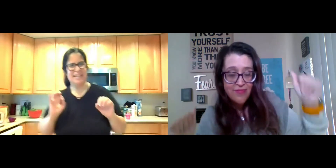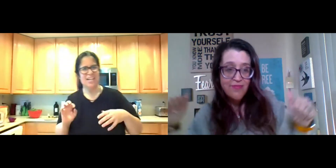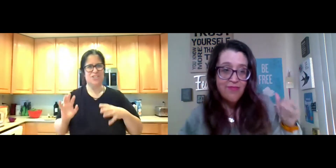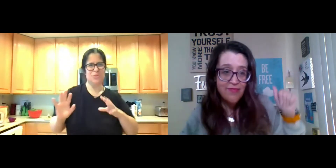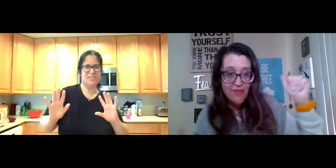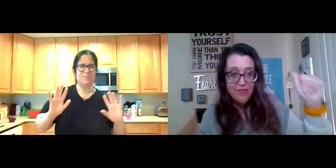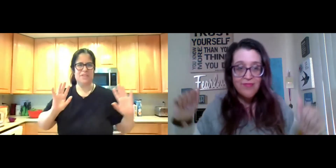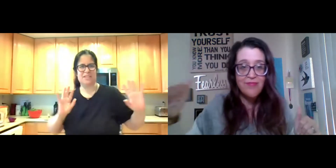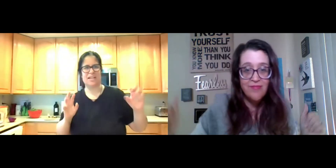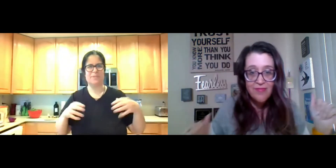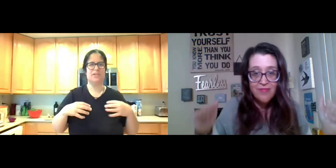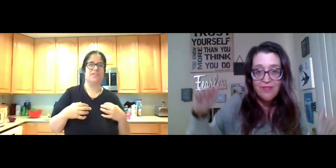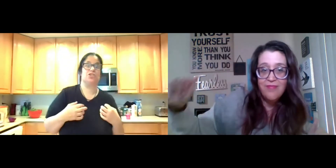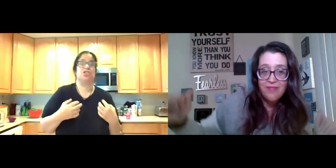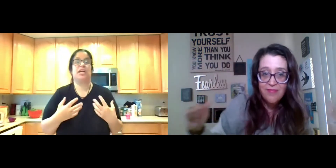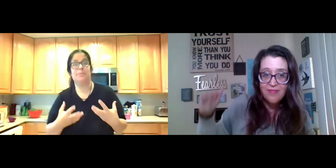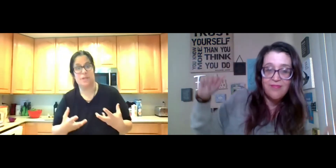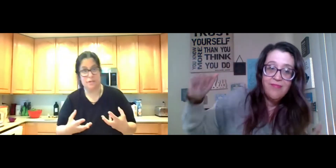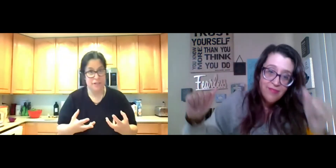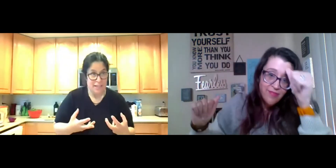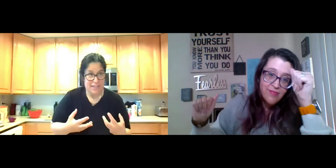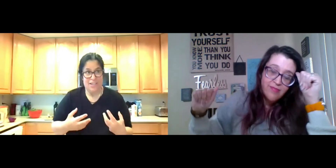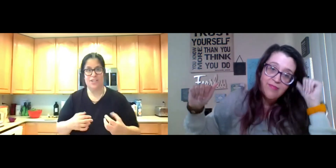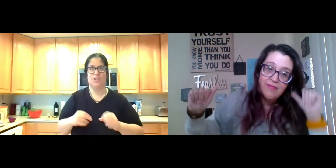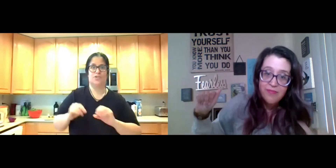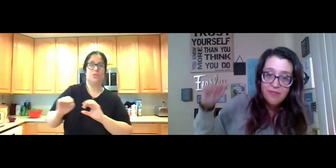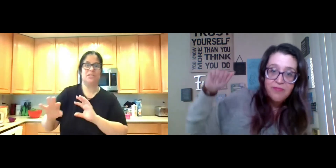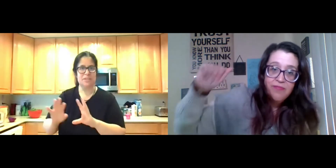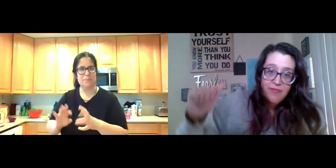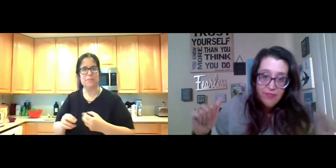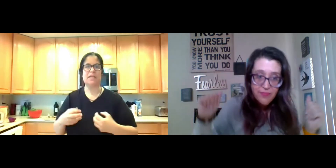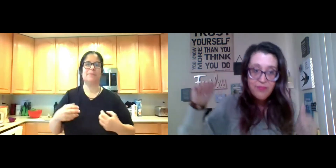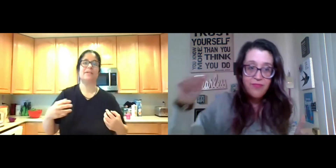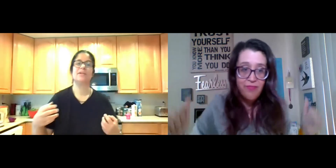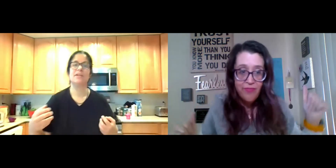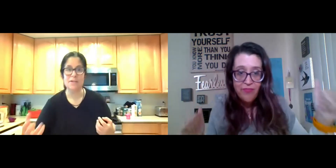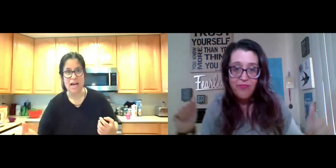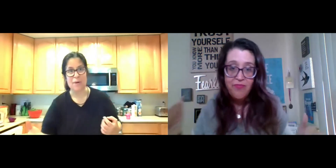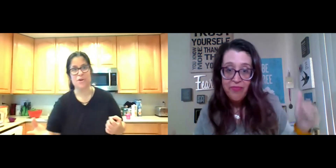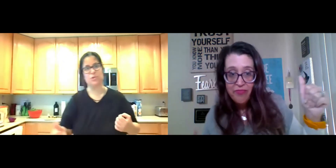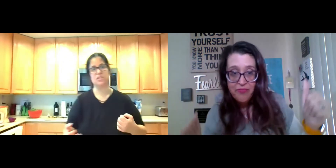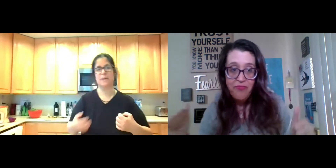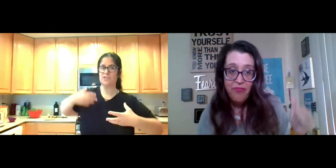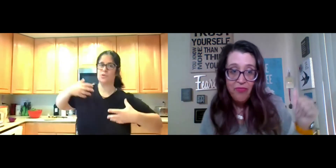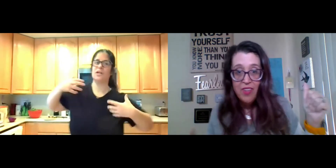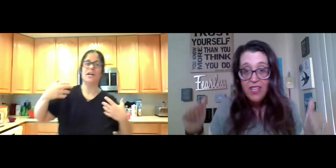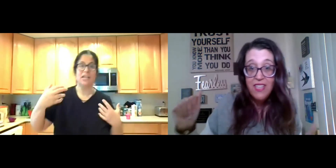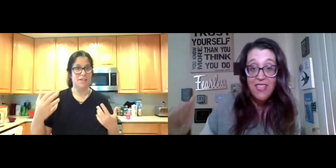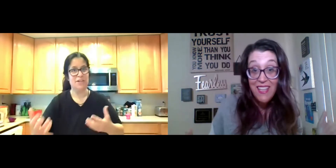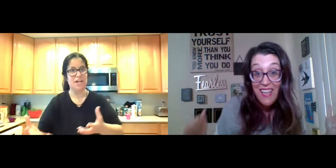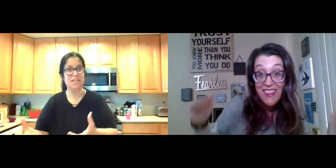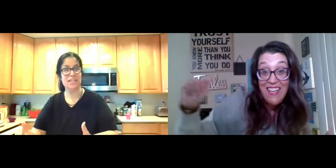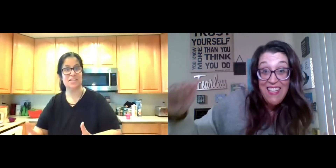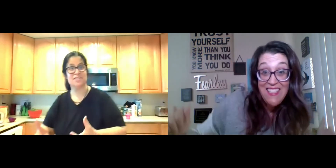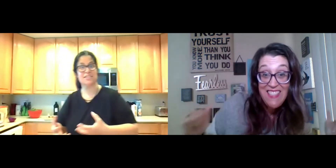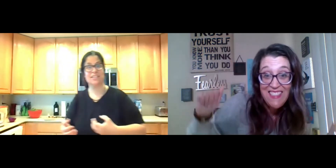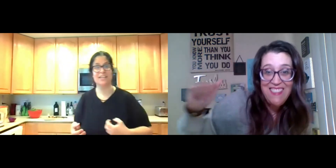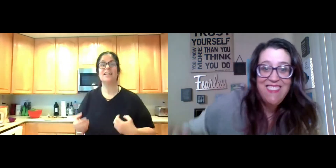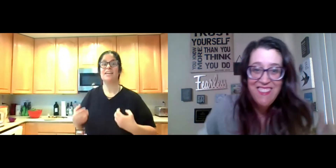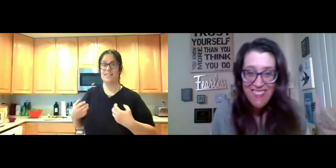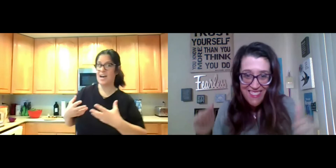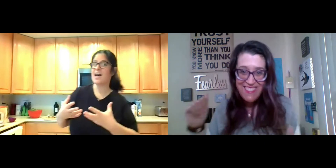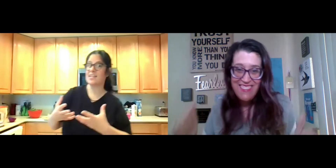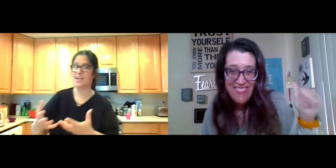I'm doing something that I'm a little bit ashamed of, you know, treating somebody maybe not with respect or even our kids.